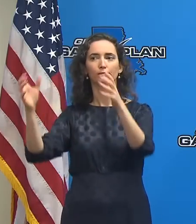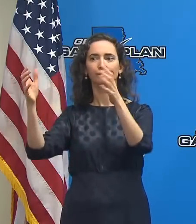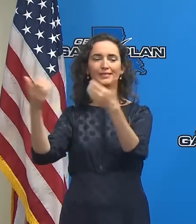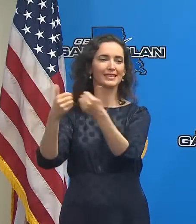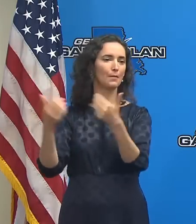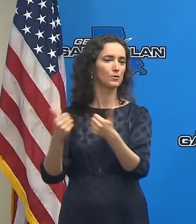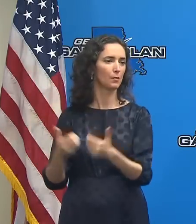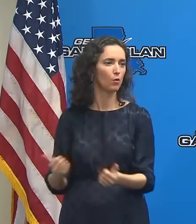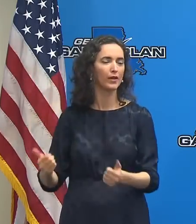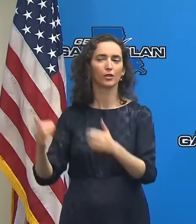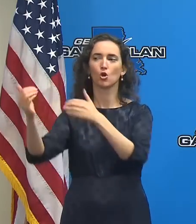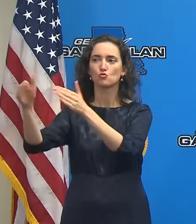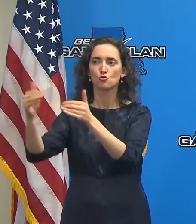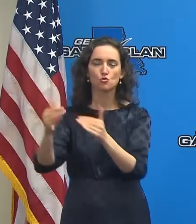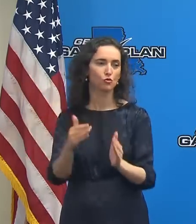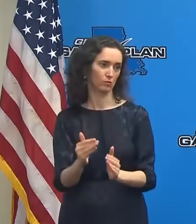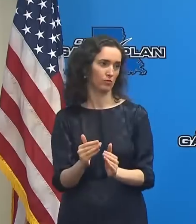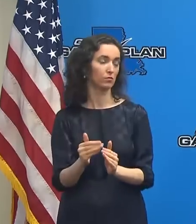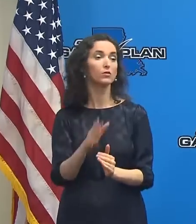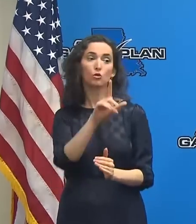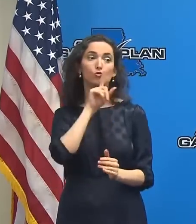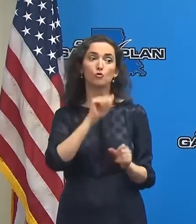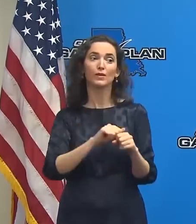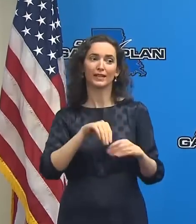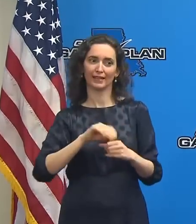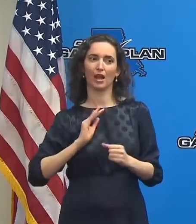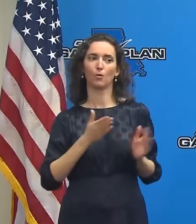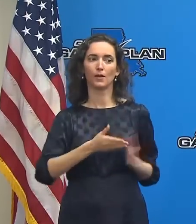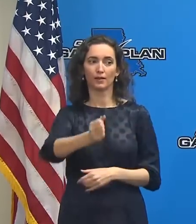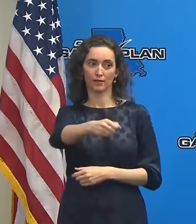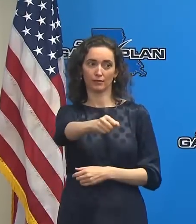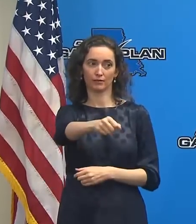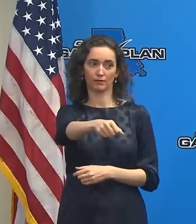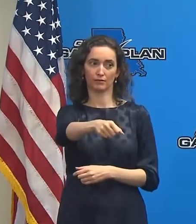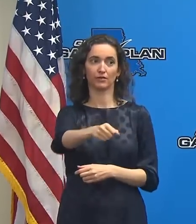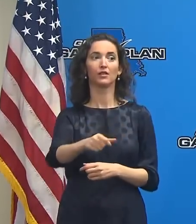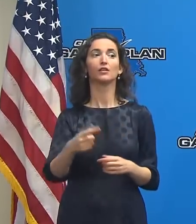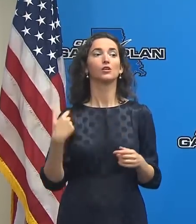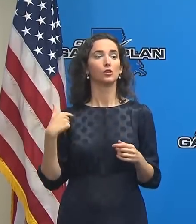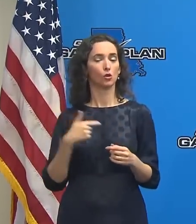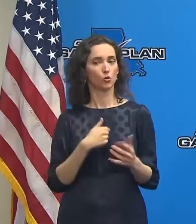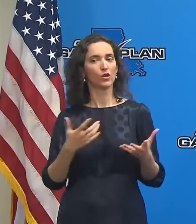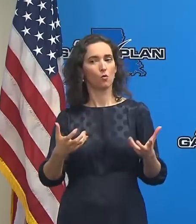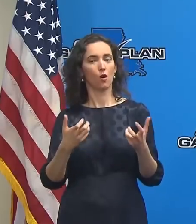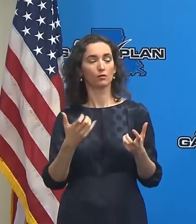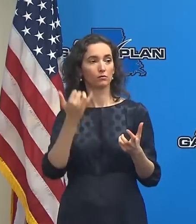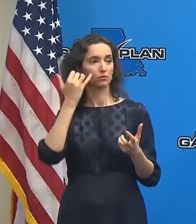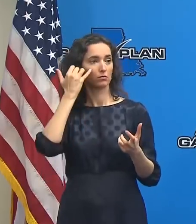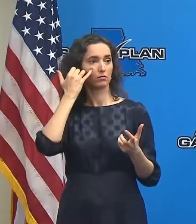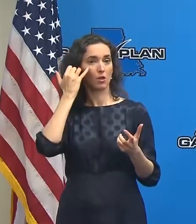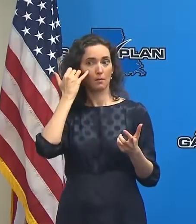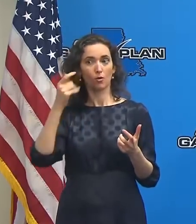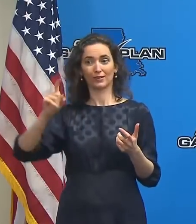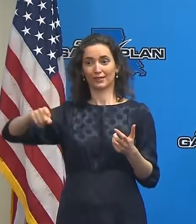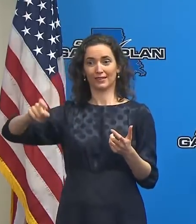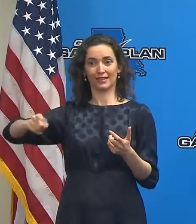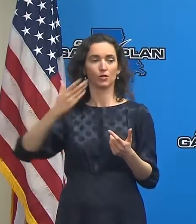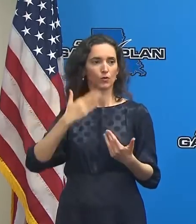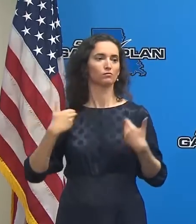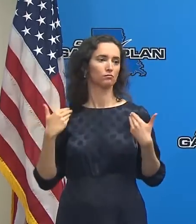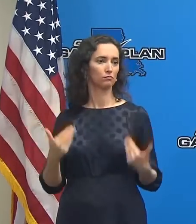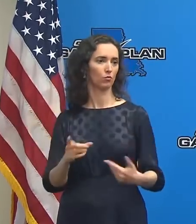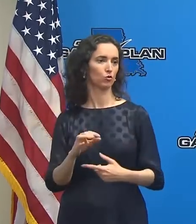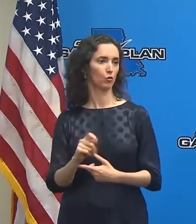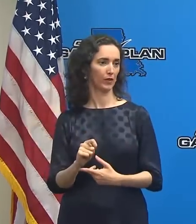able. So it absolutely is part of our planning. And it's something that we would want to execute if if it becomes necessary.